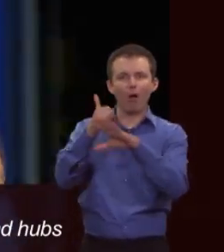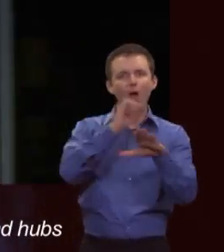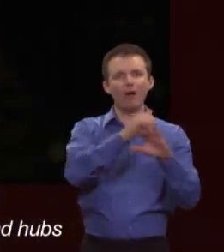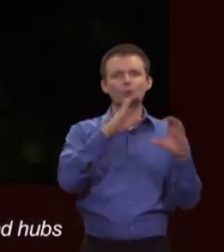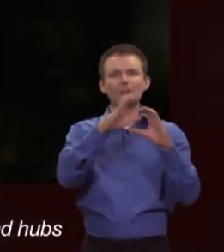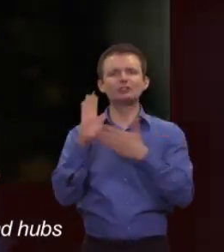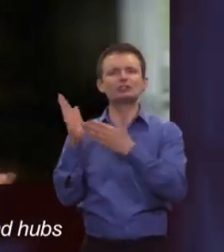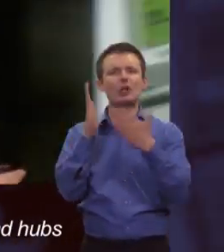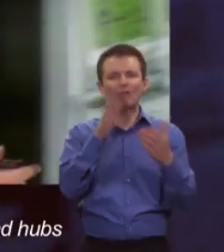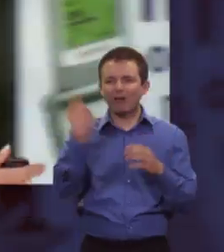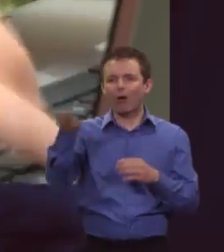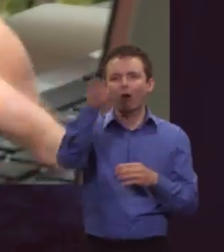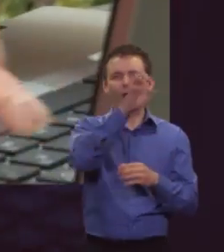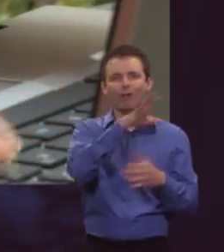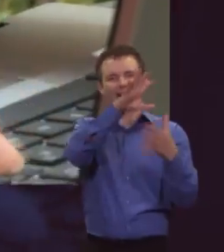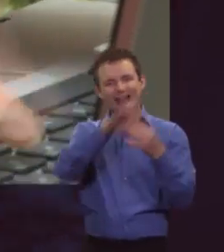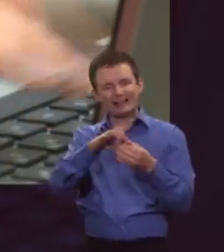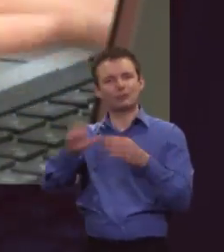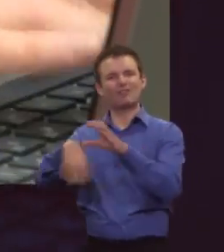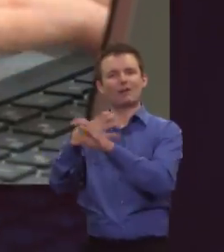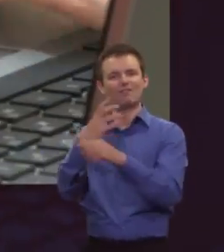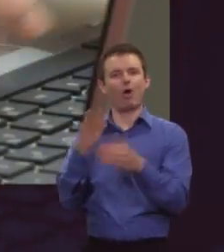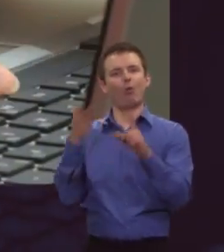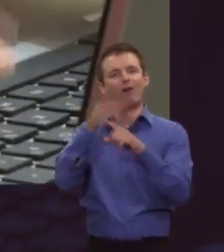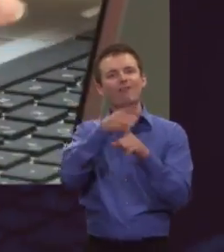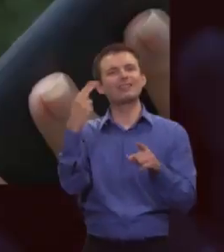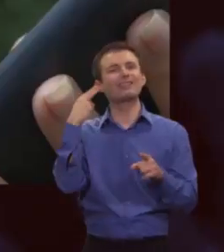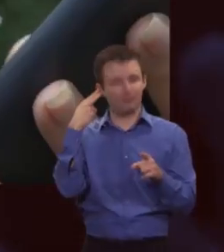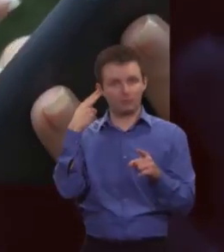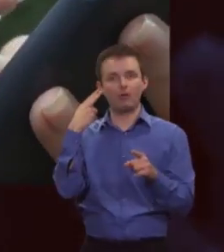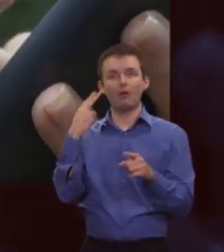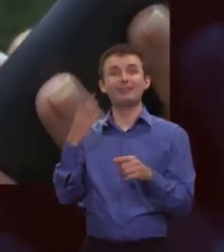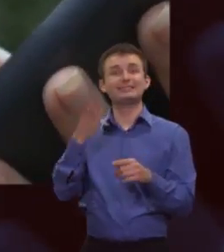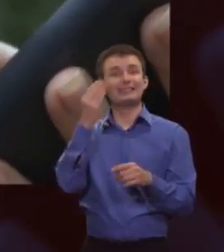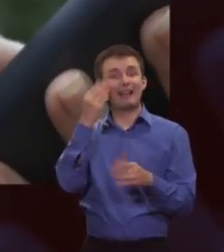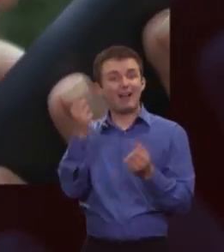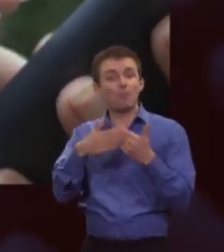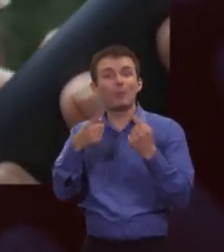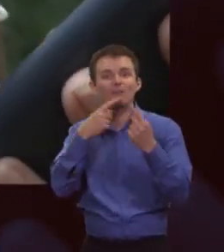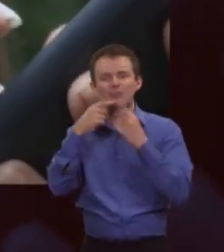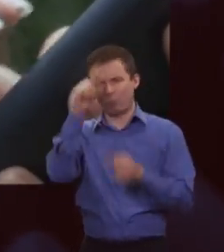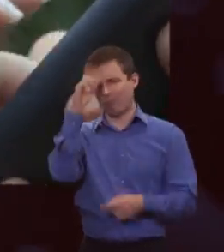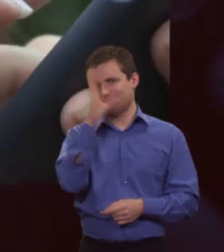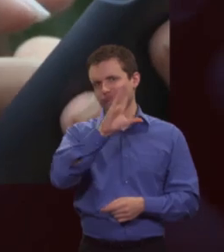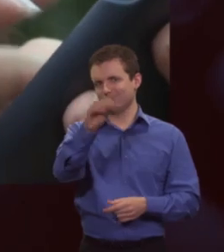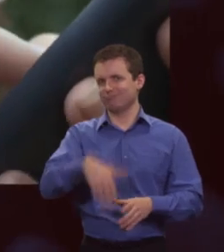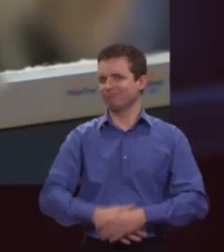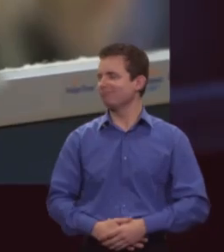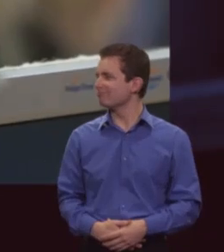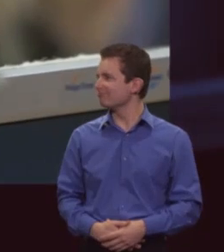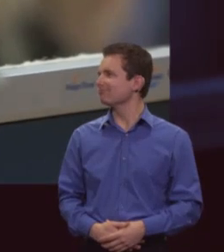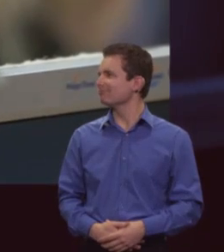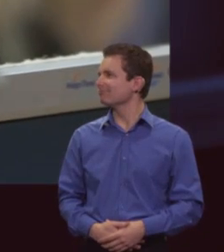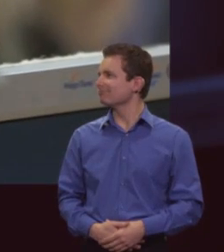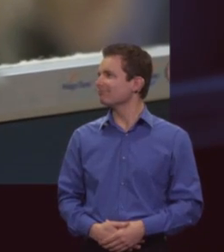services and hubs relating to video phones for deaf people. As soon as C here knows more on this, we will, of course,